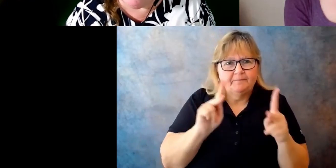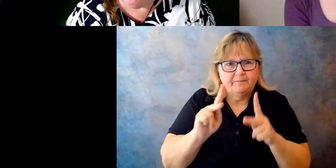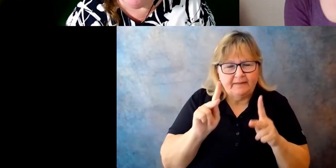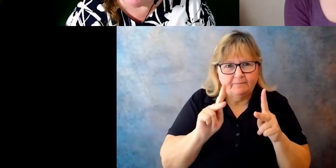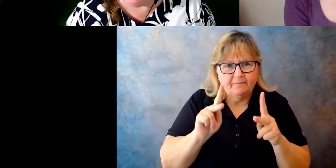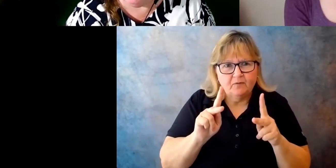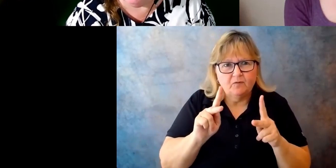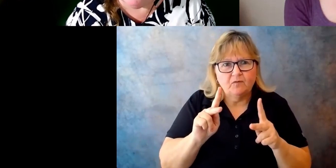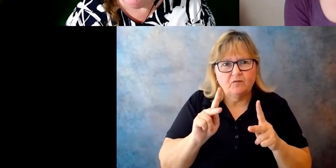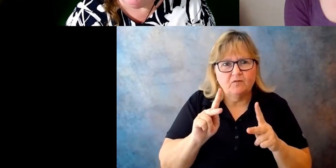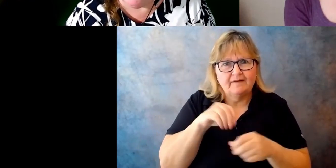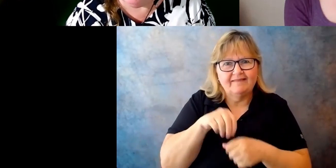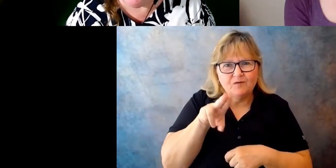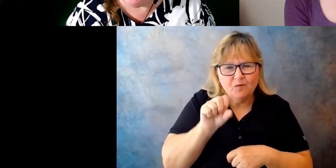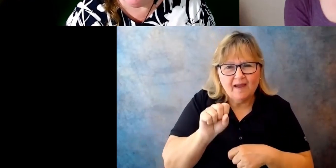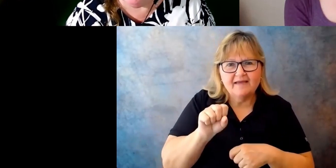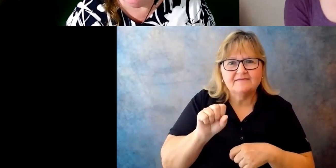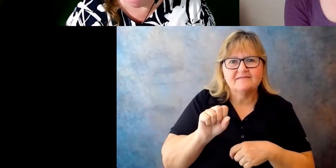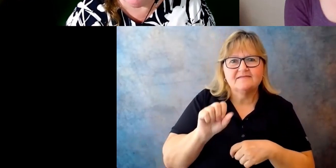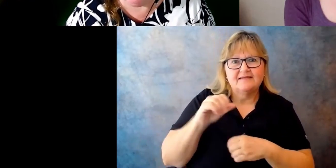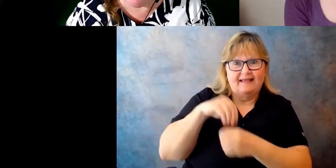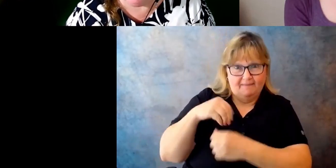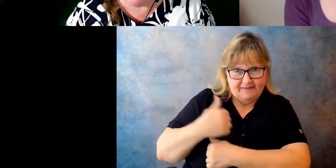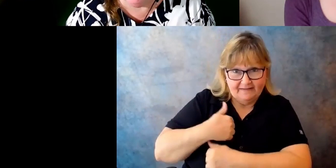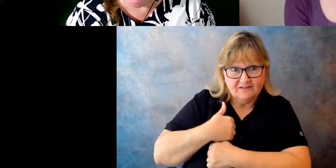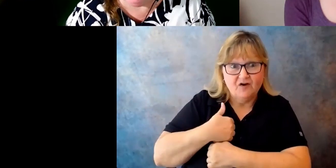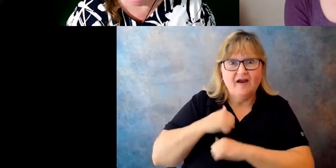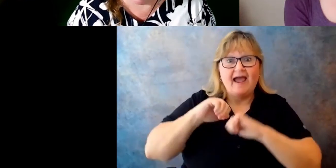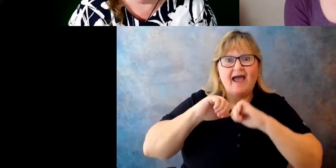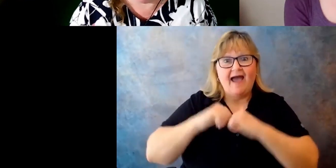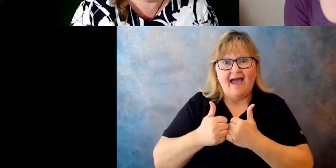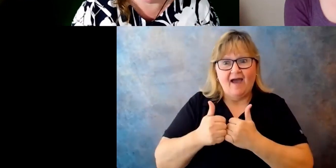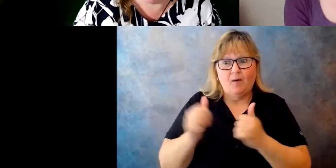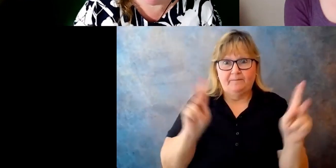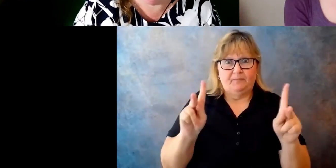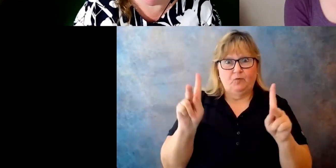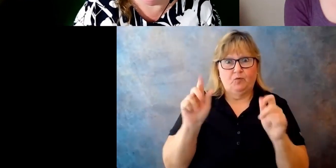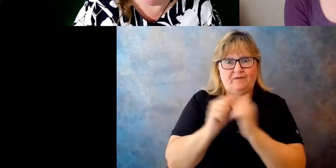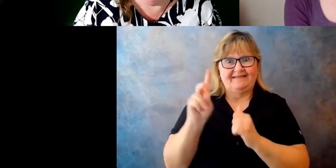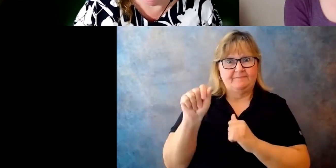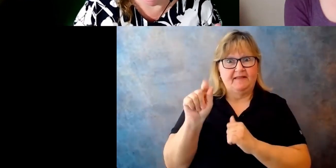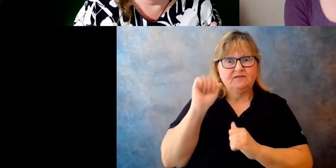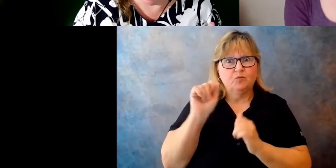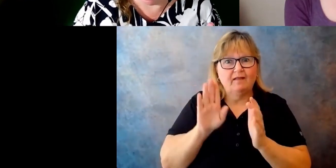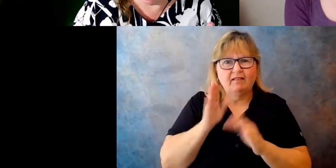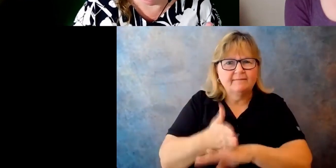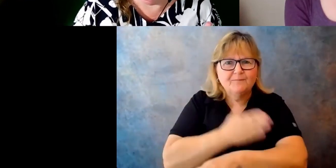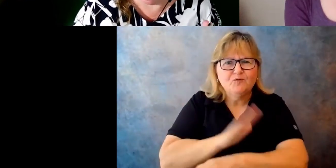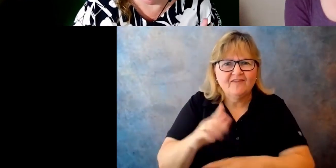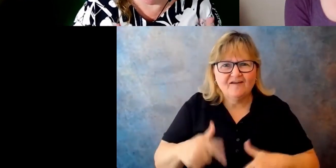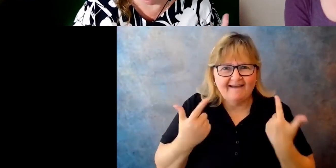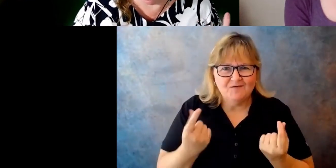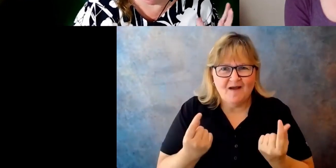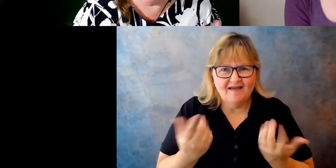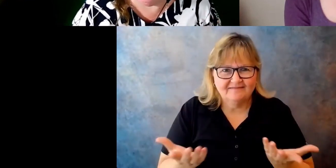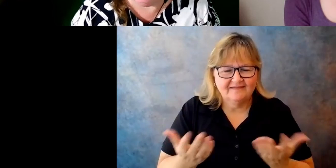that impact their life if we see, if we ratified? And then on the HHS side, how, you know,